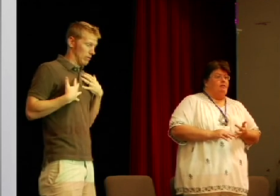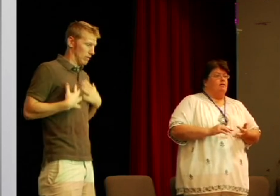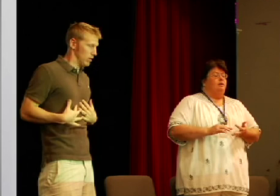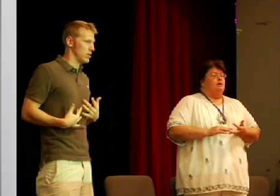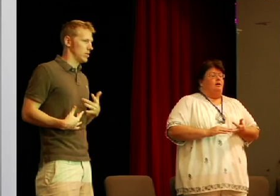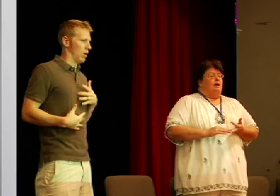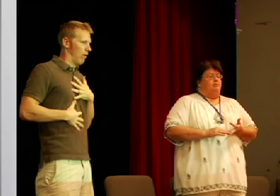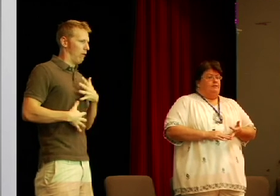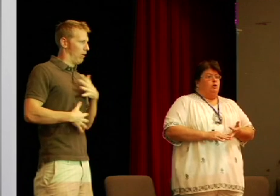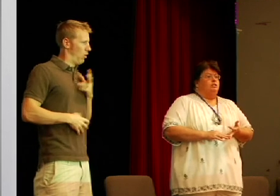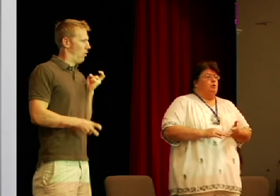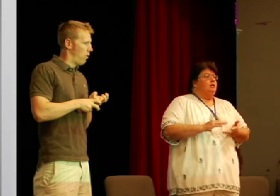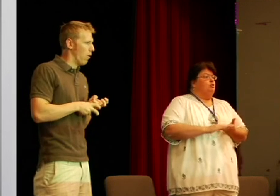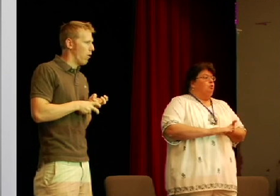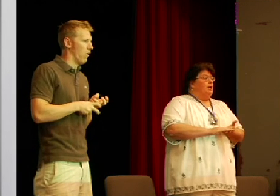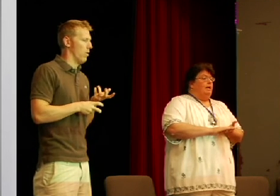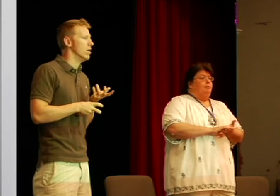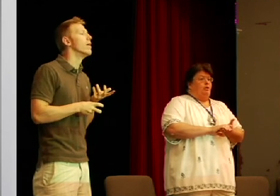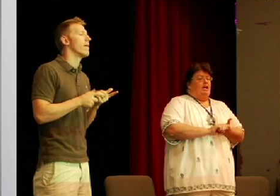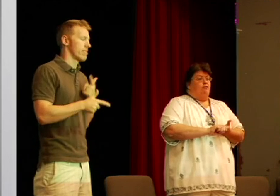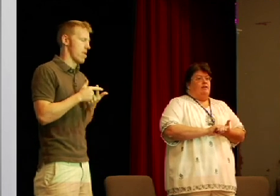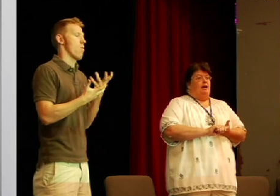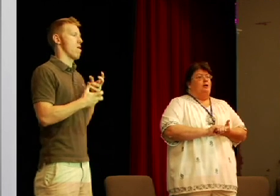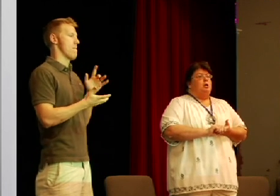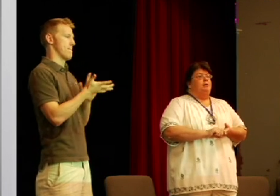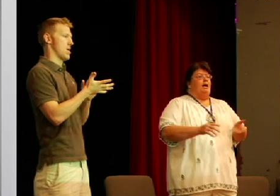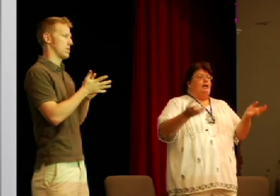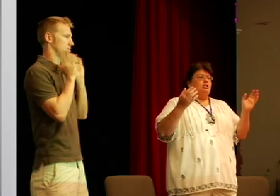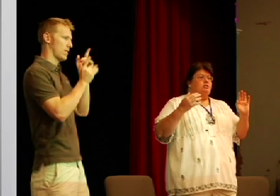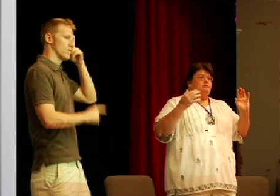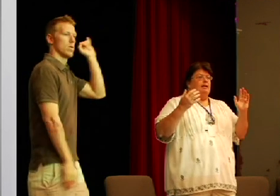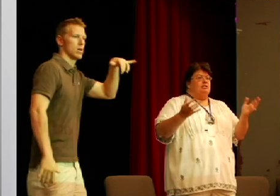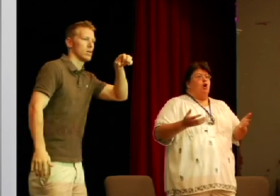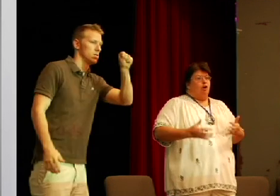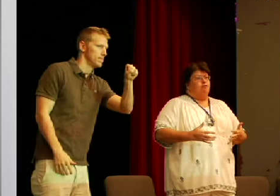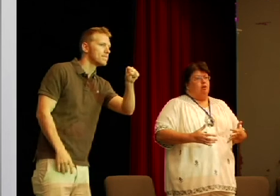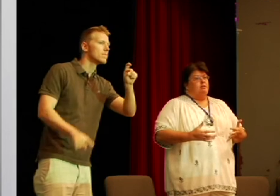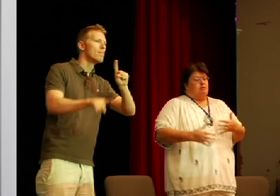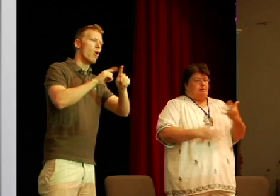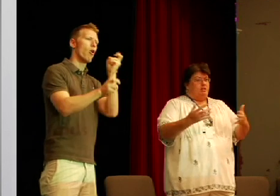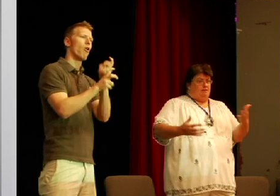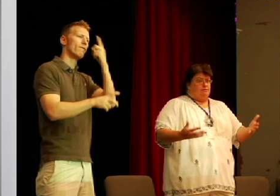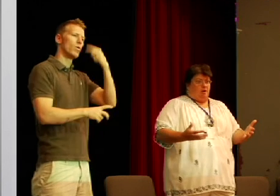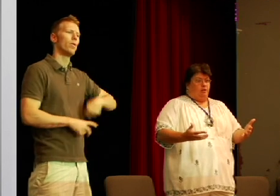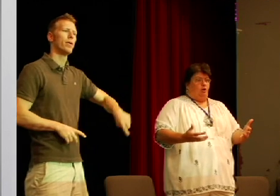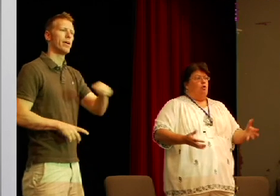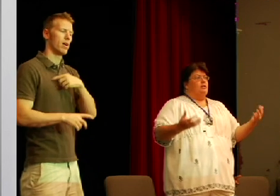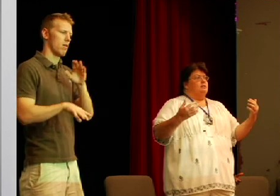difficulty breathing you do want to get medical care for that but kind of just it's hard for all of us especially up on the go is